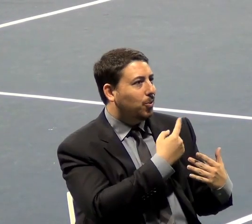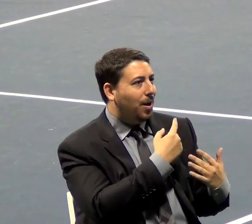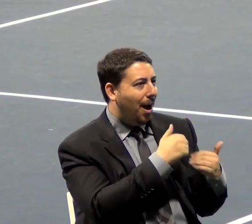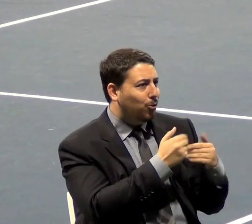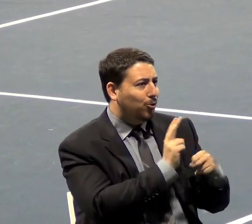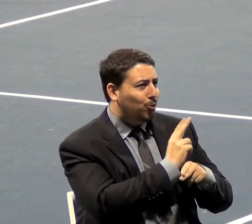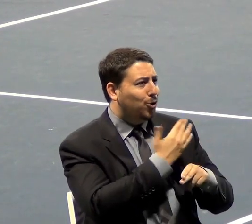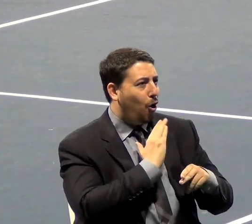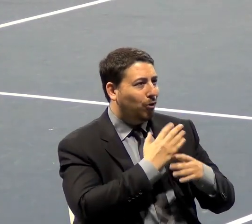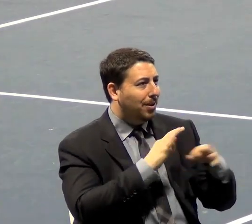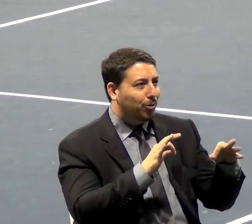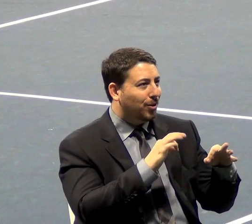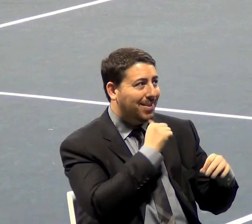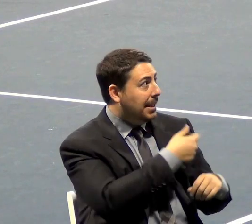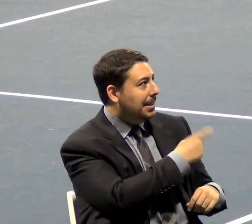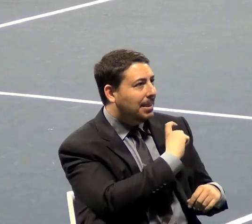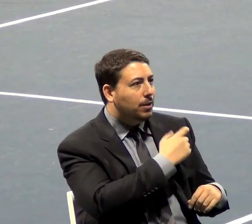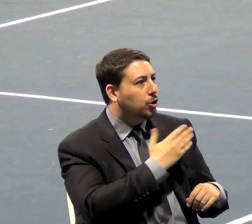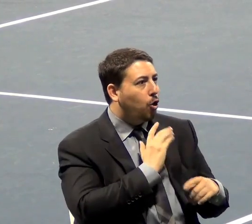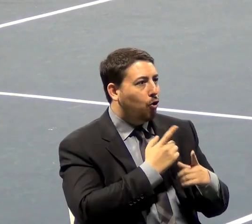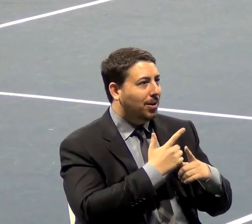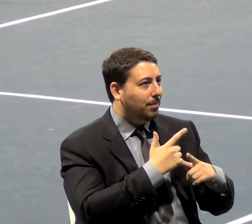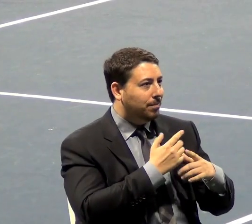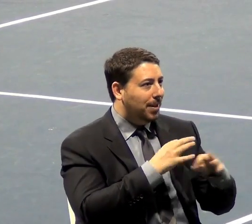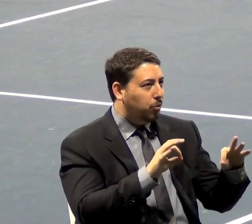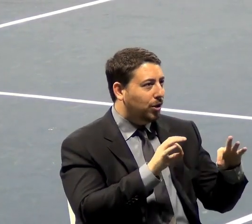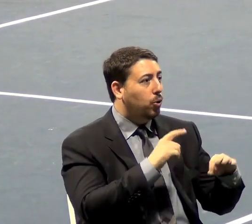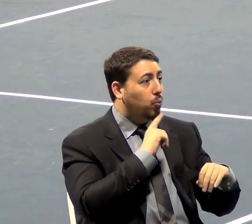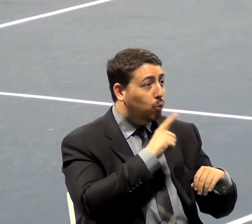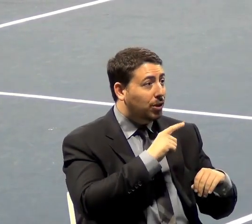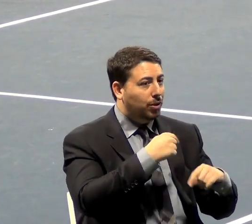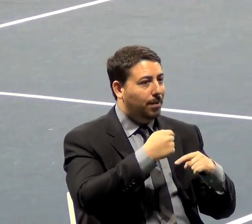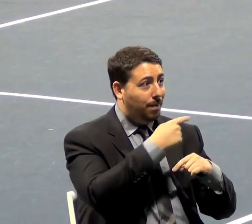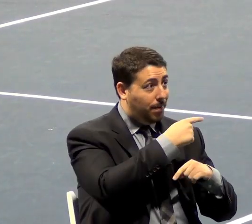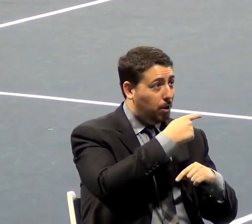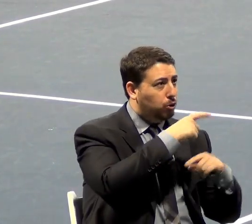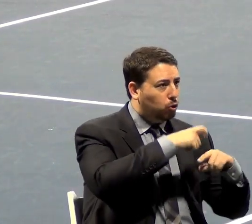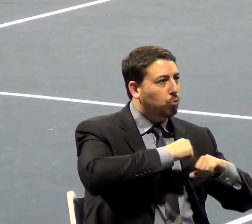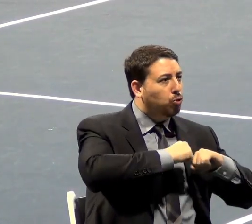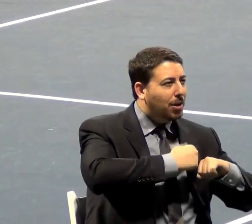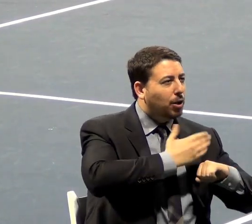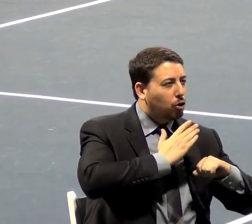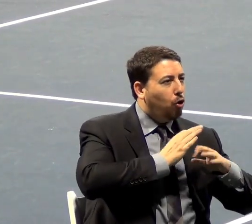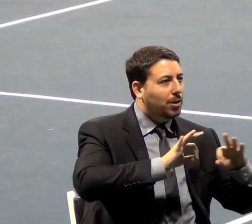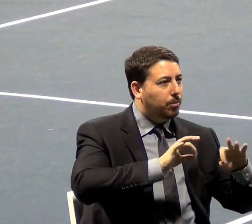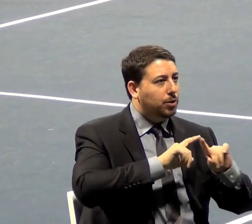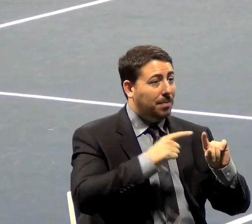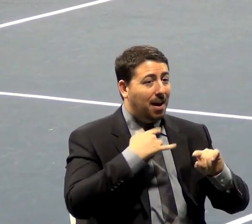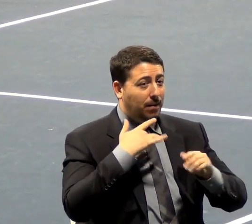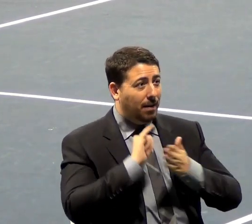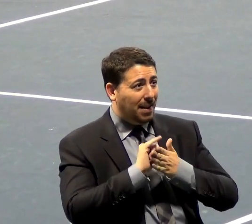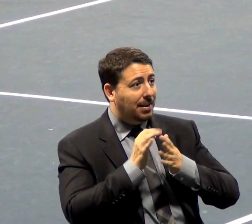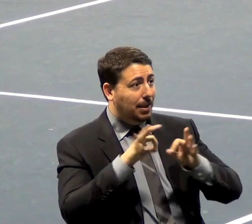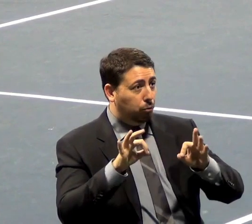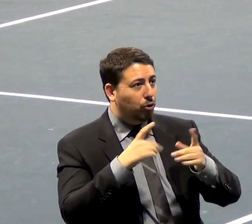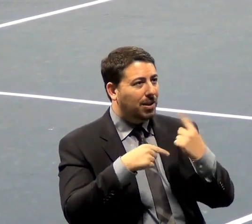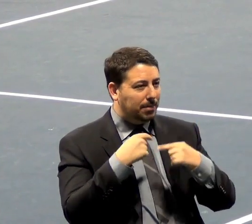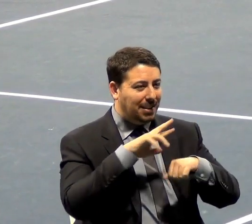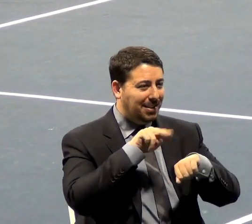us? If anything, the government is supposed to protect our liberties. But I see liberty coming to us in a natural way or a God-given way.